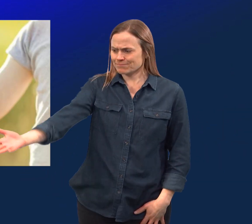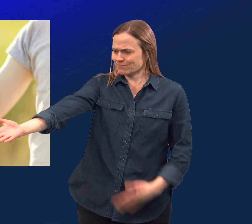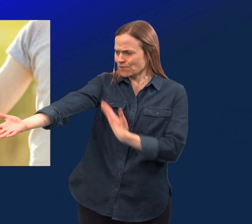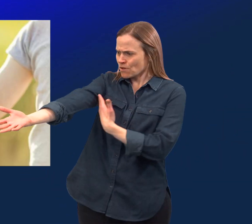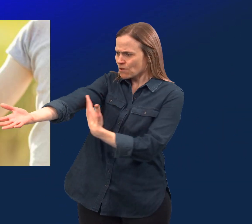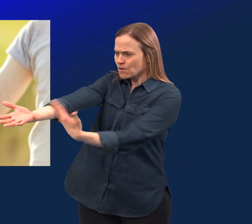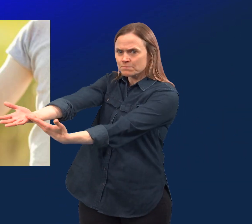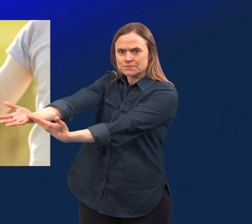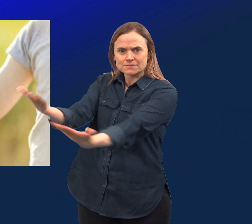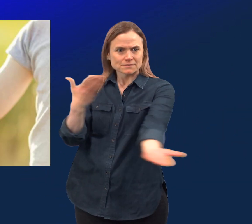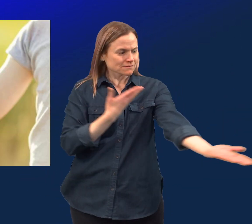Arms